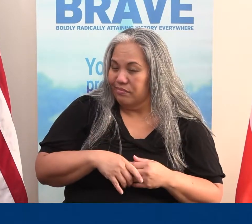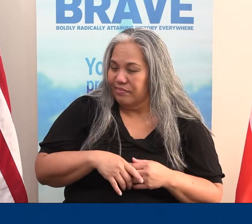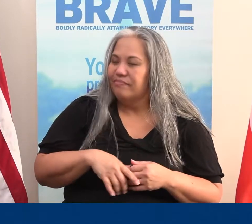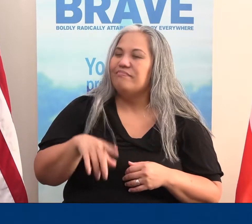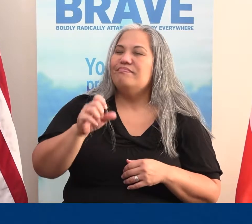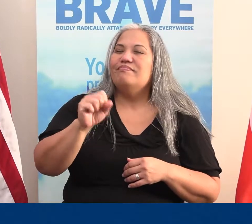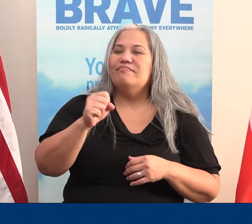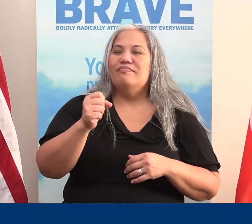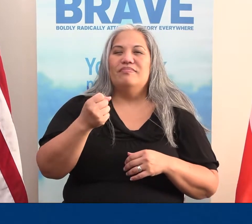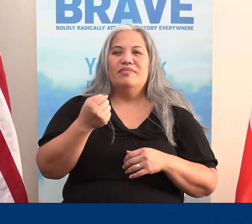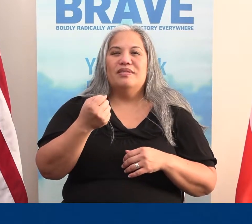So that's the situation.